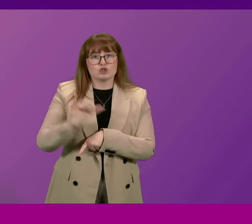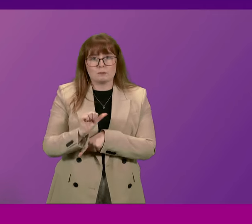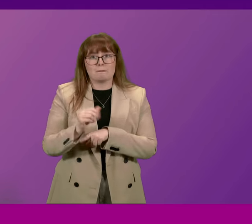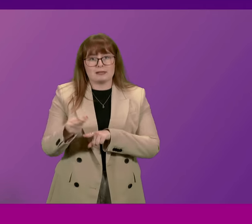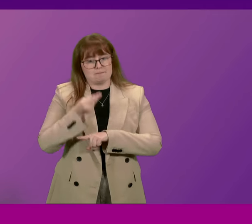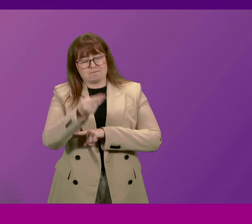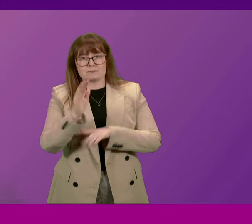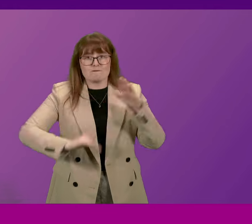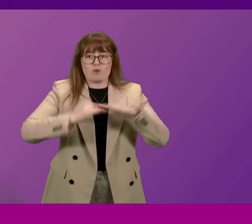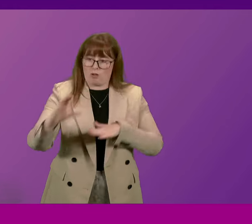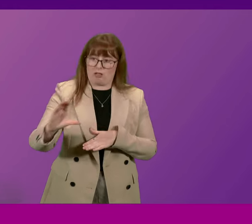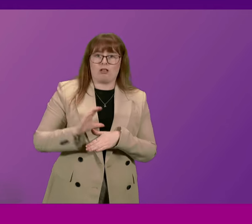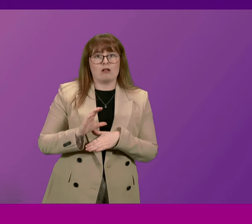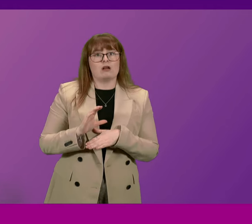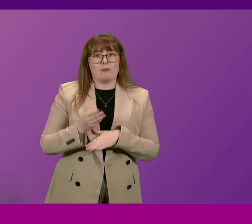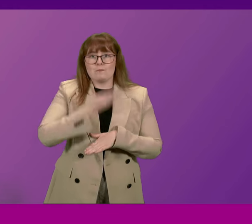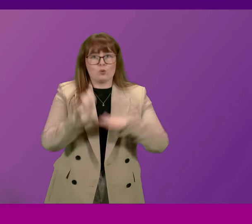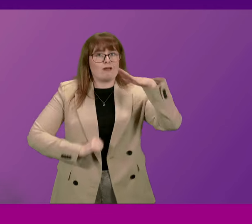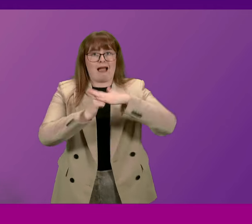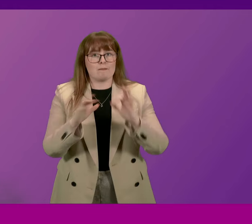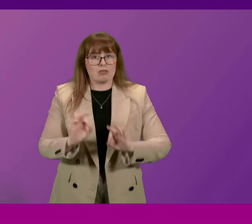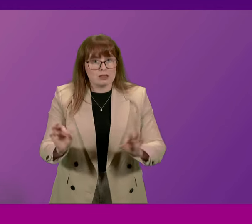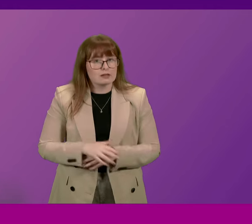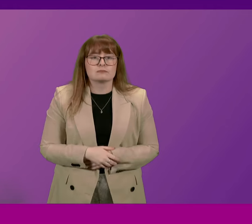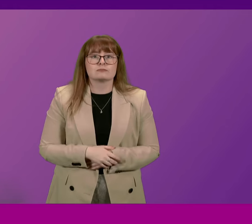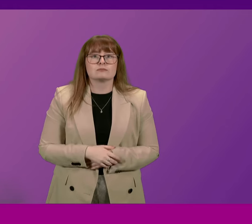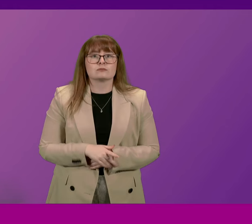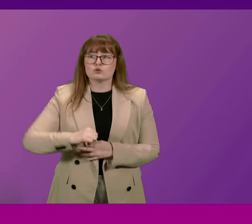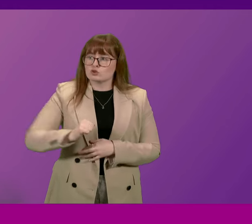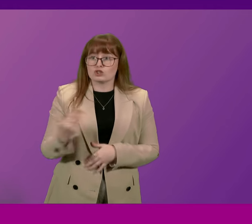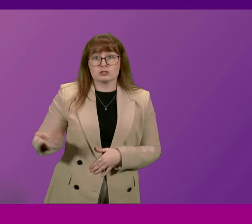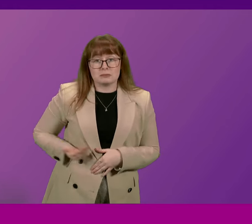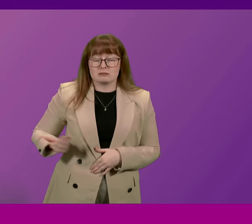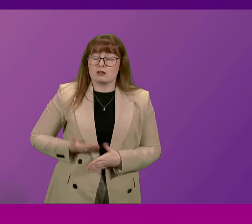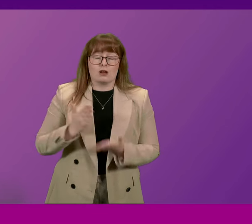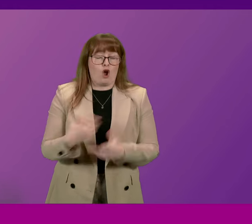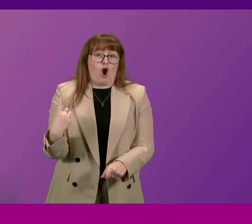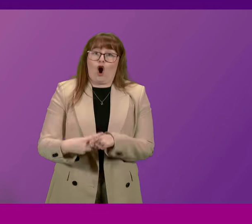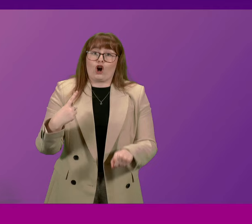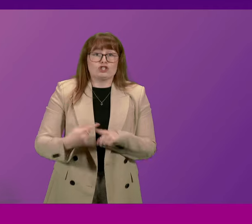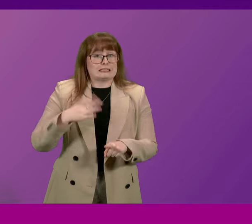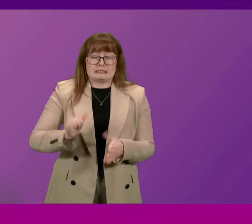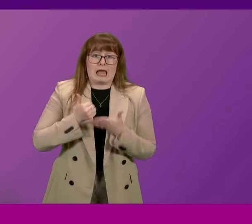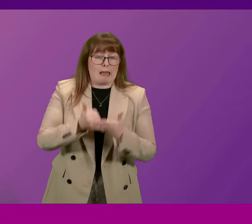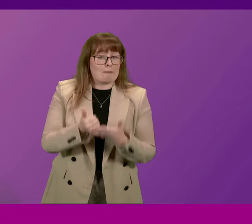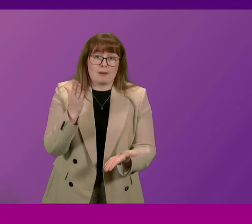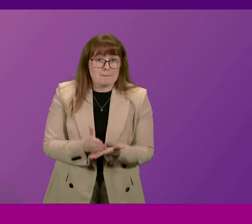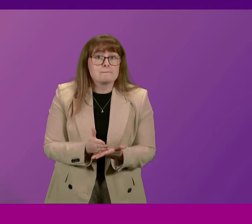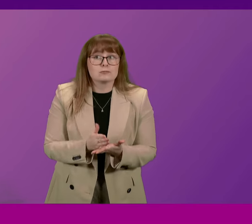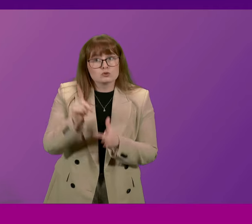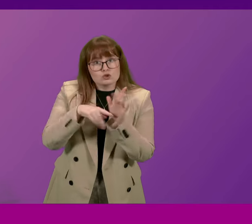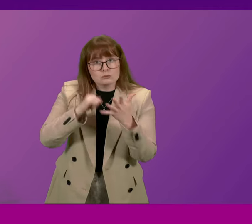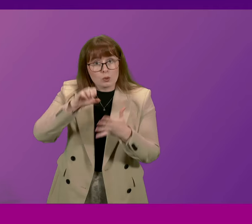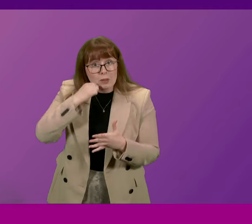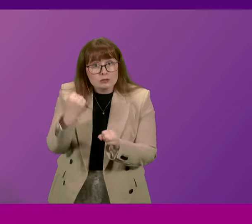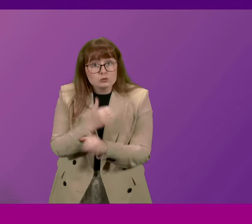in full and with no cap. Scottish businesses urgently need more help. So will John Swinney